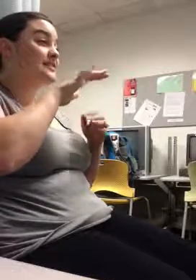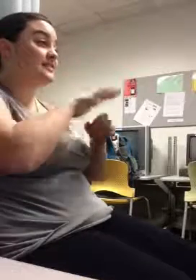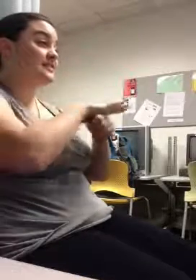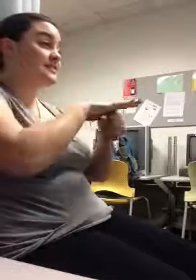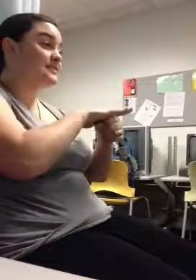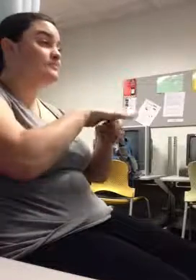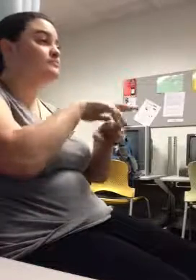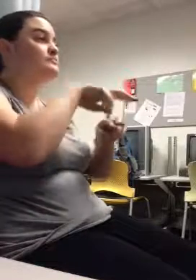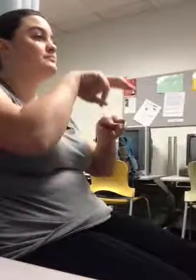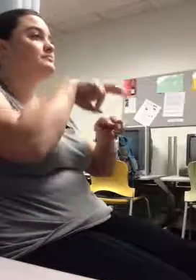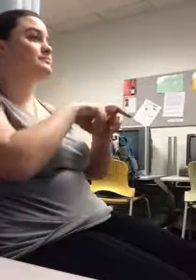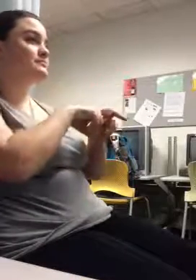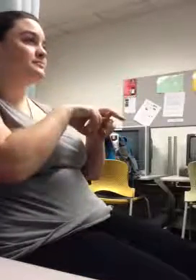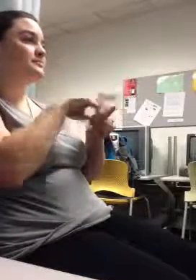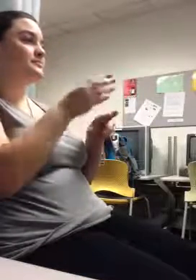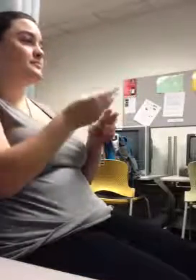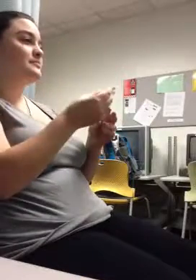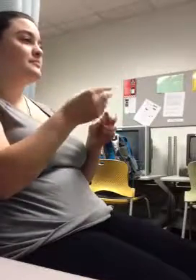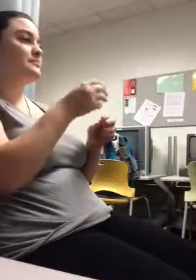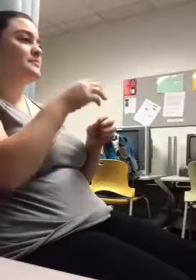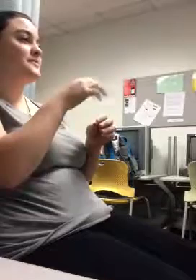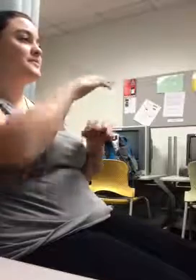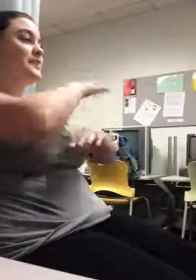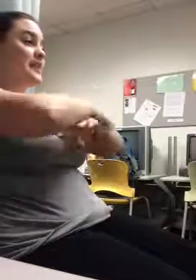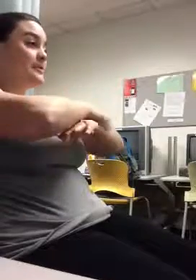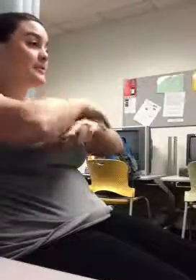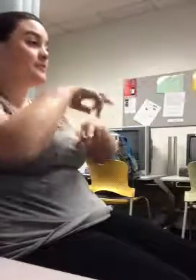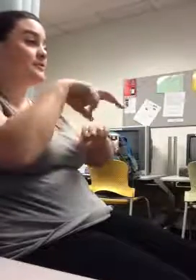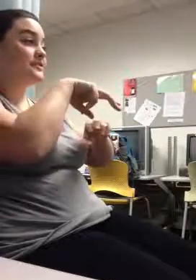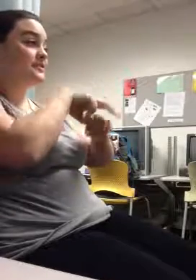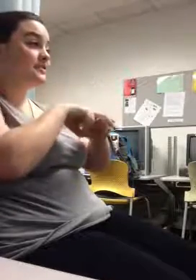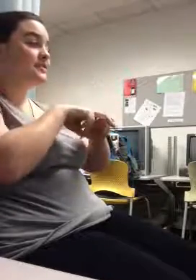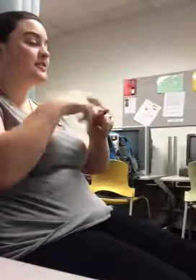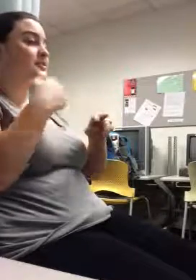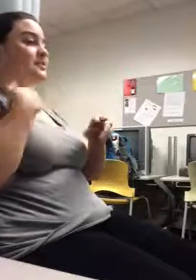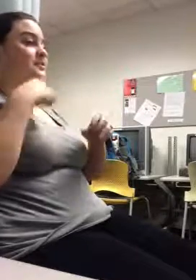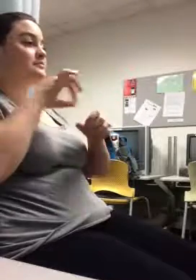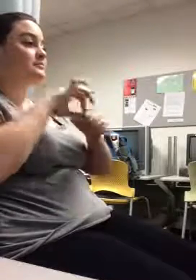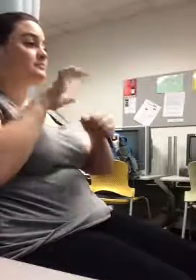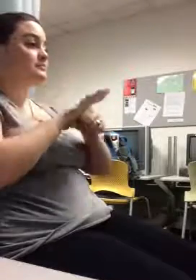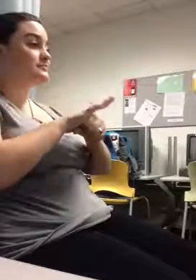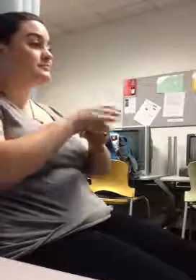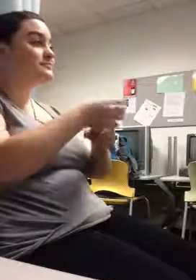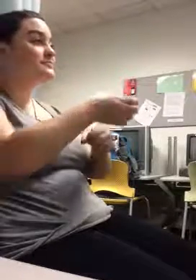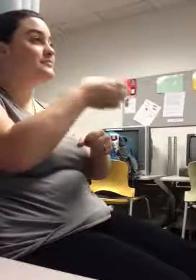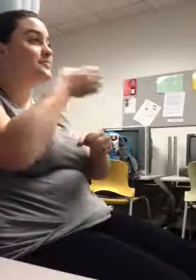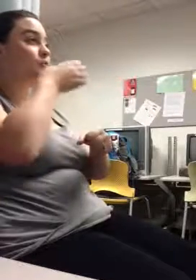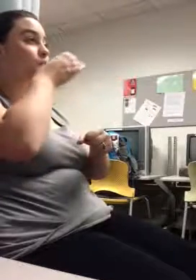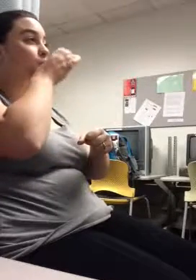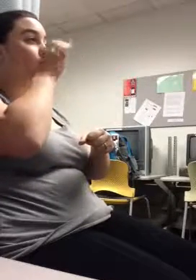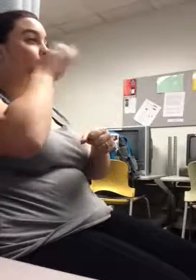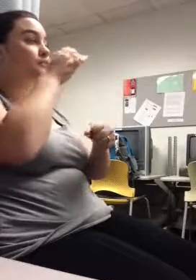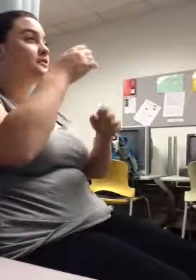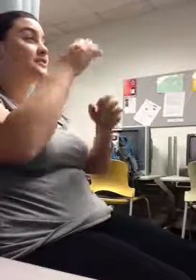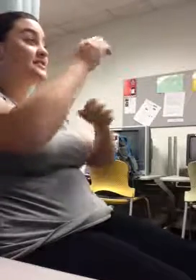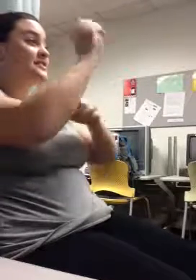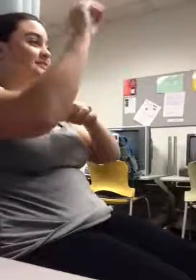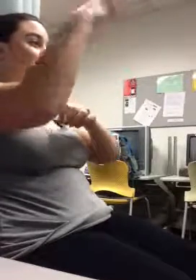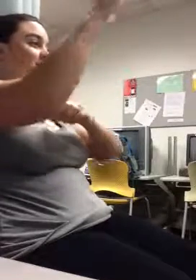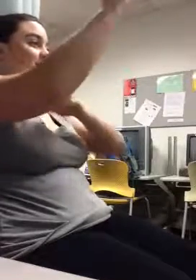you know, sat on a picnic table. We had a soda and just enjoyed the sunset while we waited for the spare key.